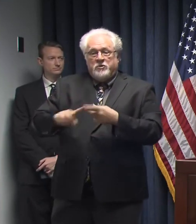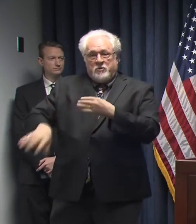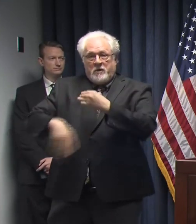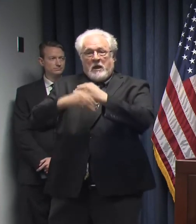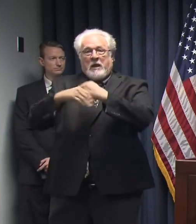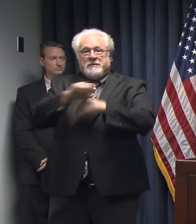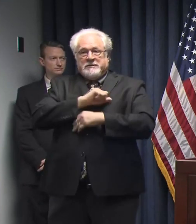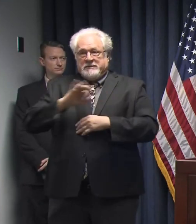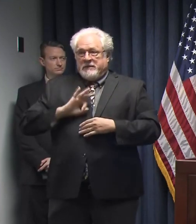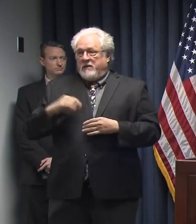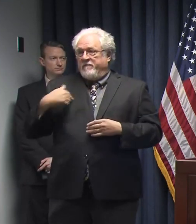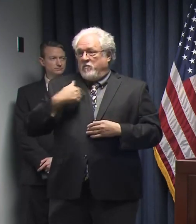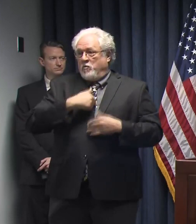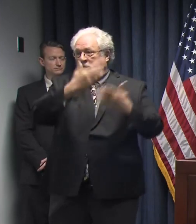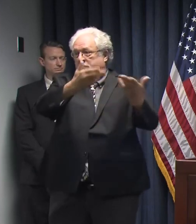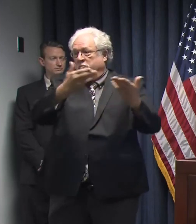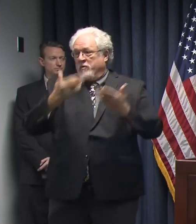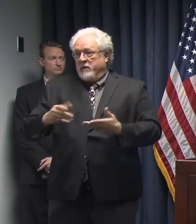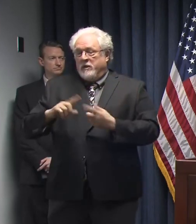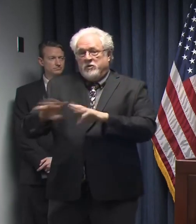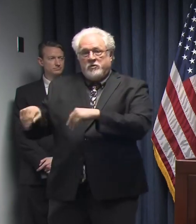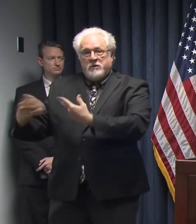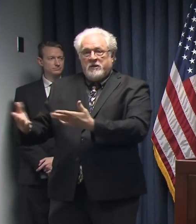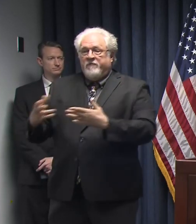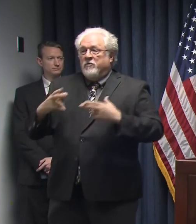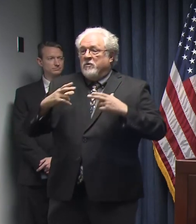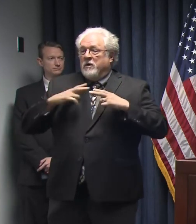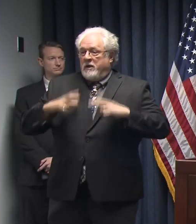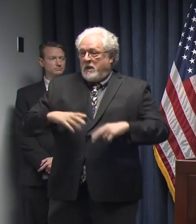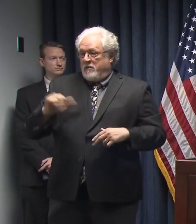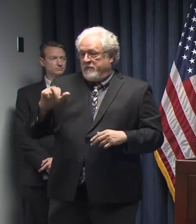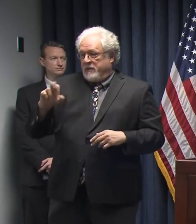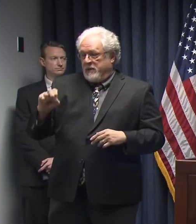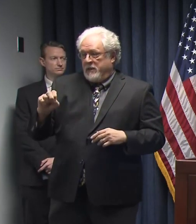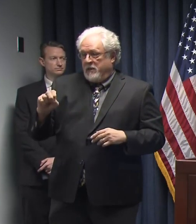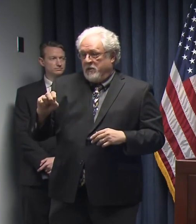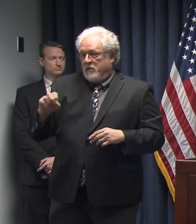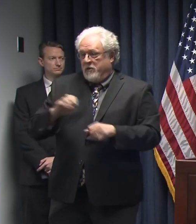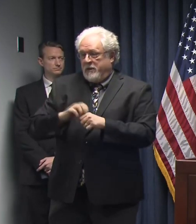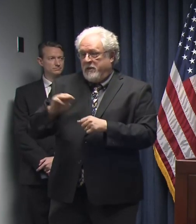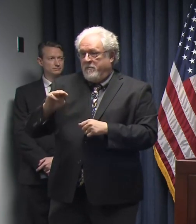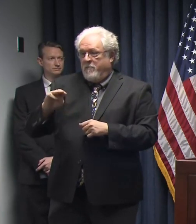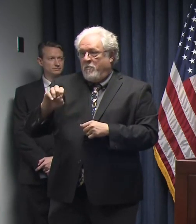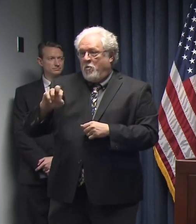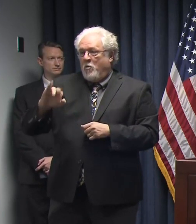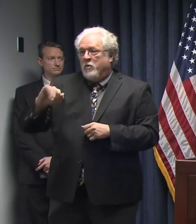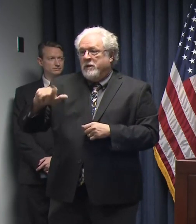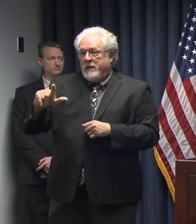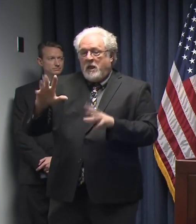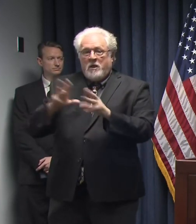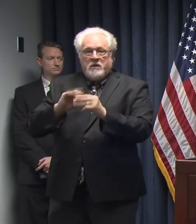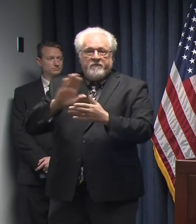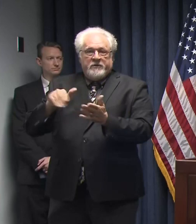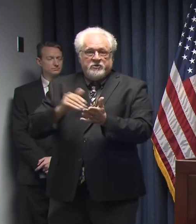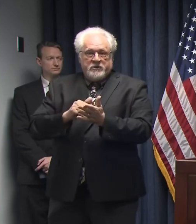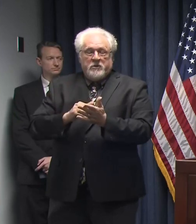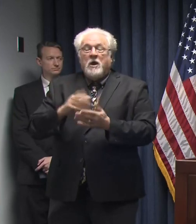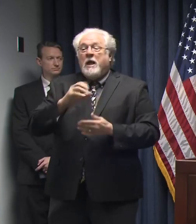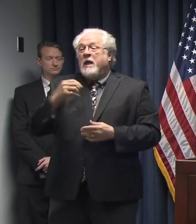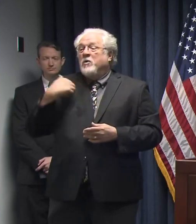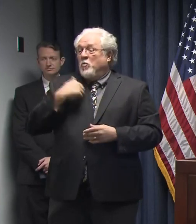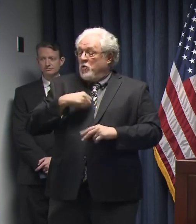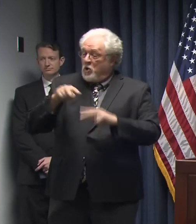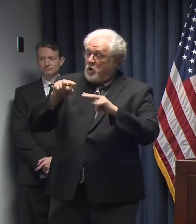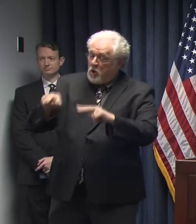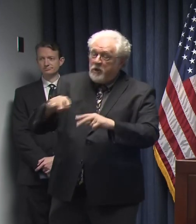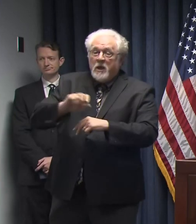the staffing that we bring in in order to deliver health care in the Montreal Convention Center. And we are looking